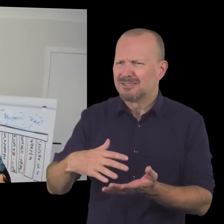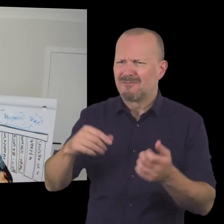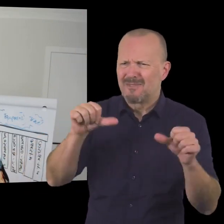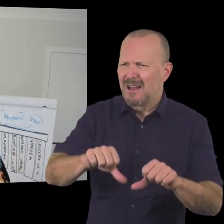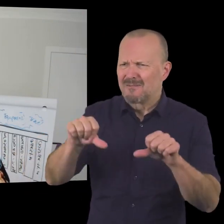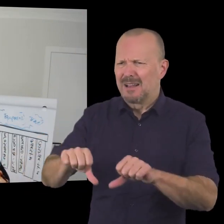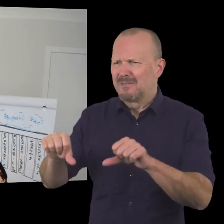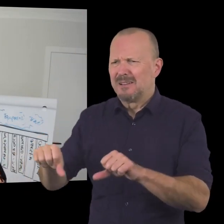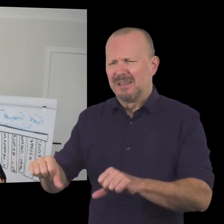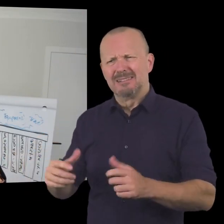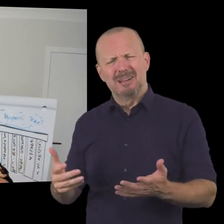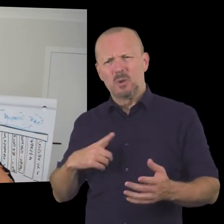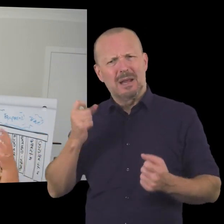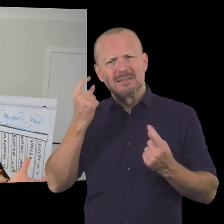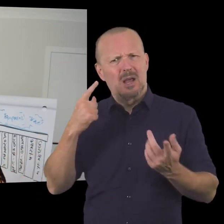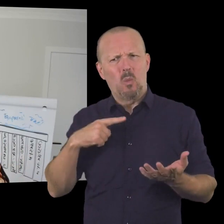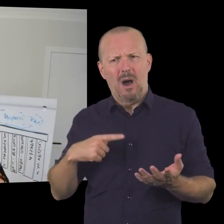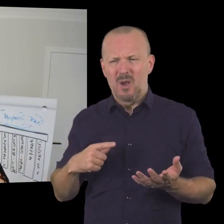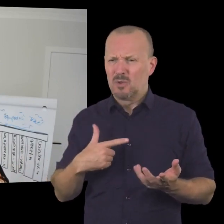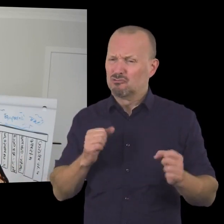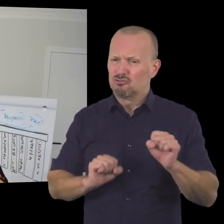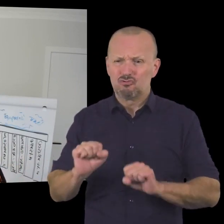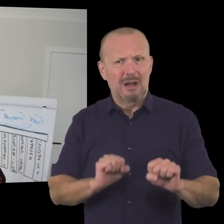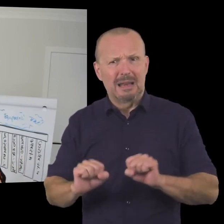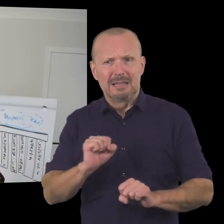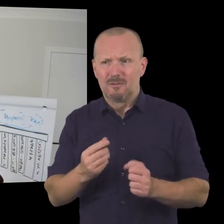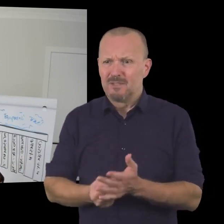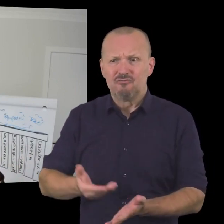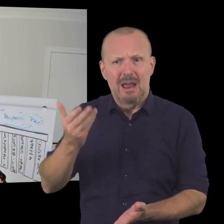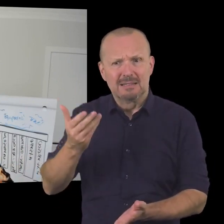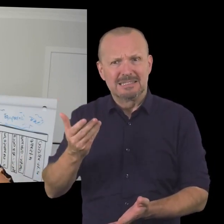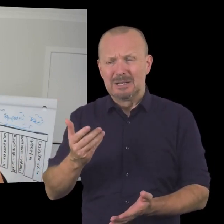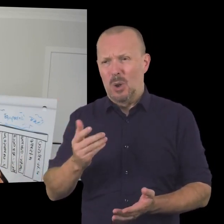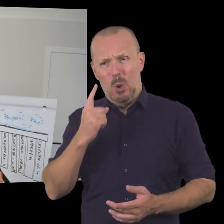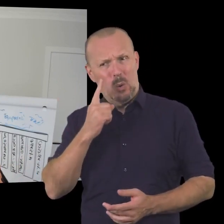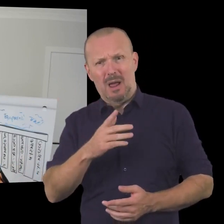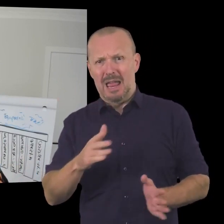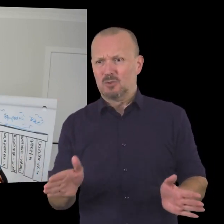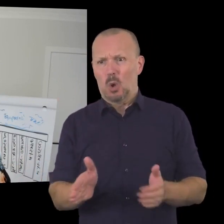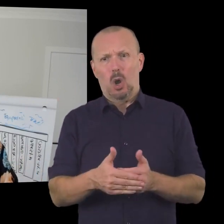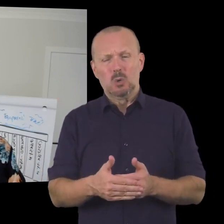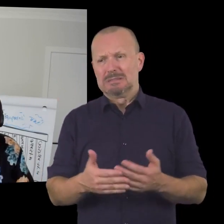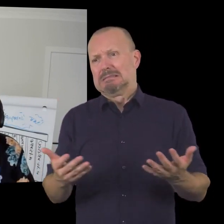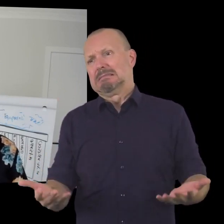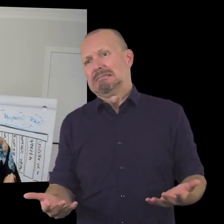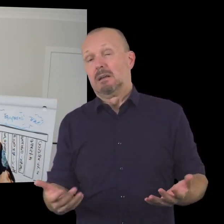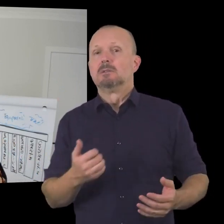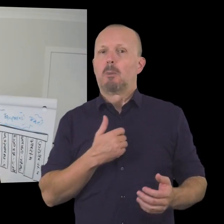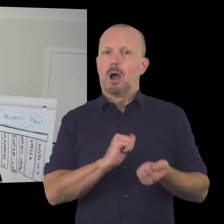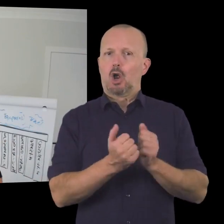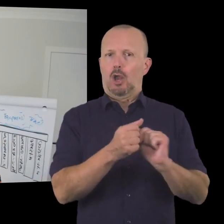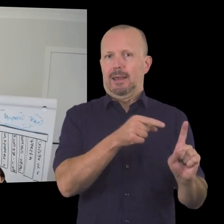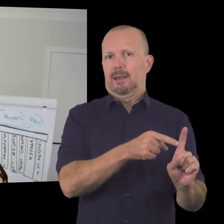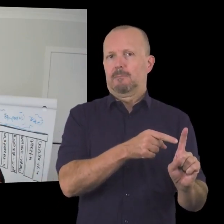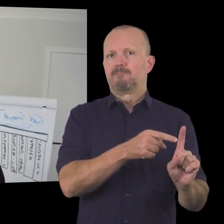stuff and and i don't i just don't understand we can't you know we're struggling to raise the funds that we had to to keep the doors open and so my